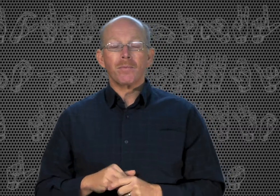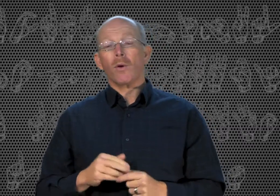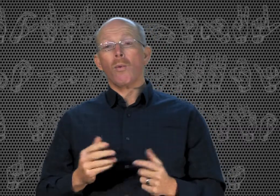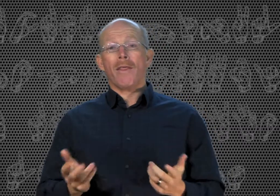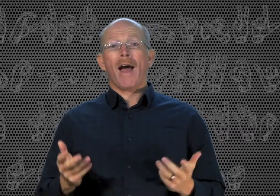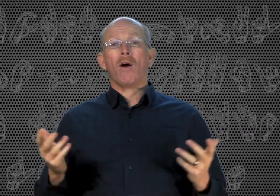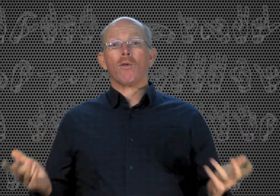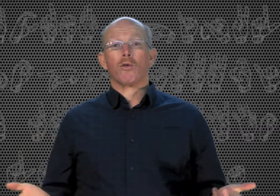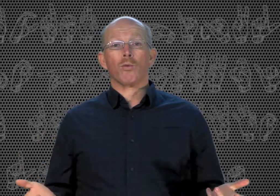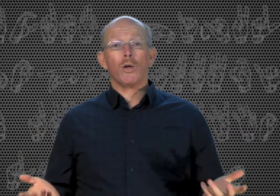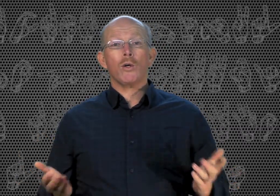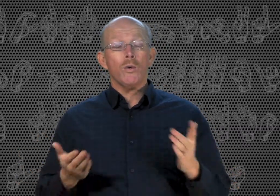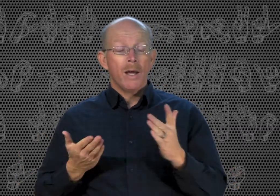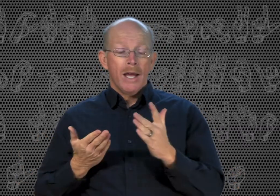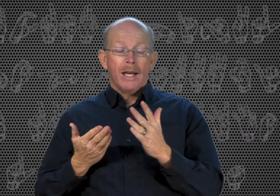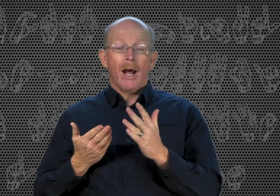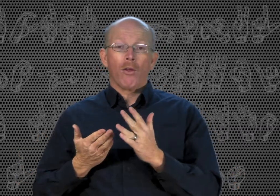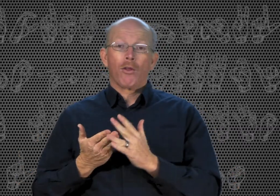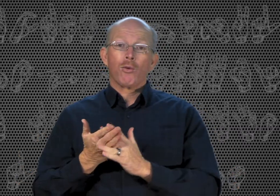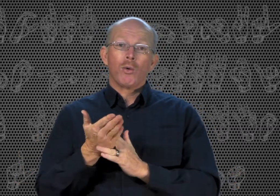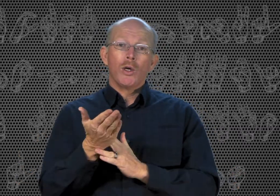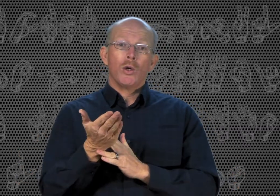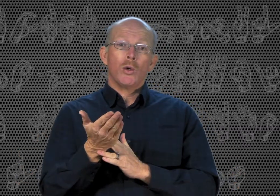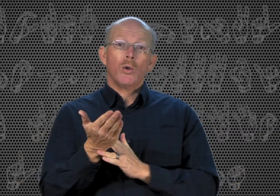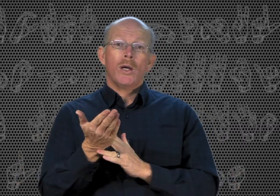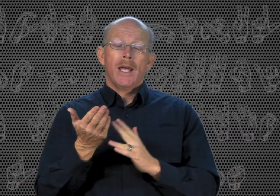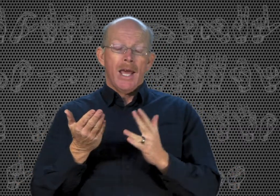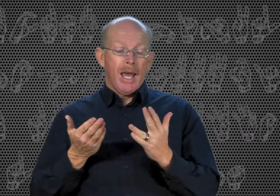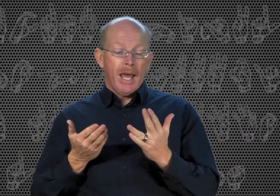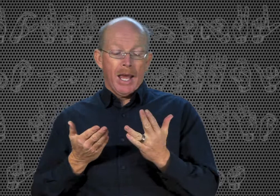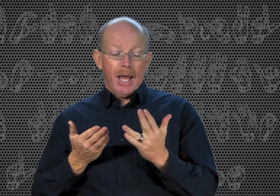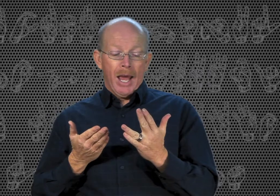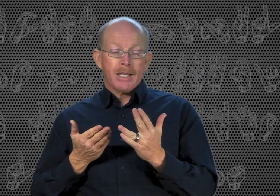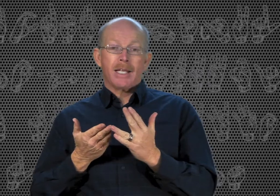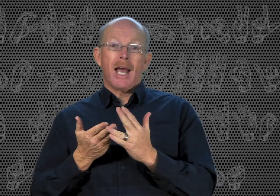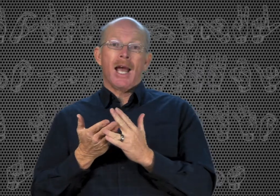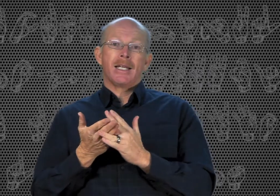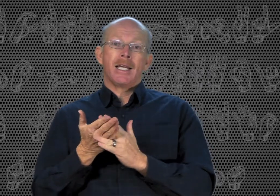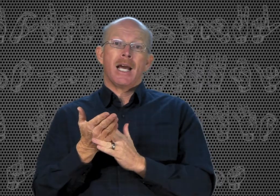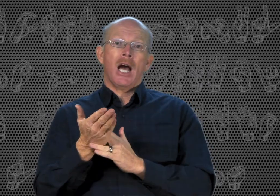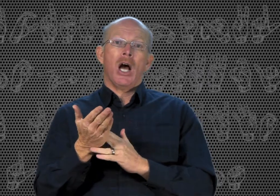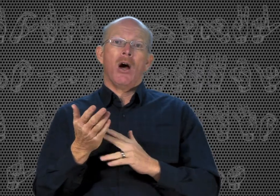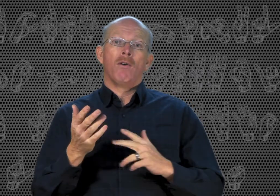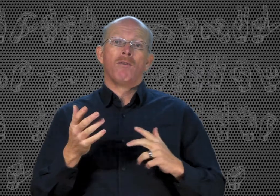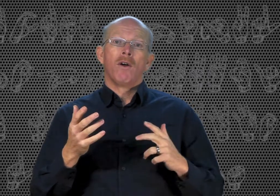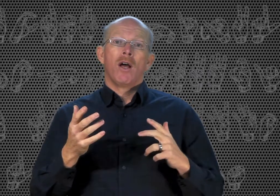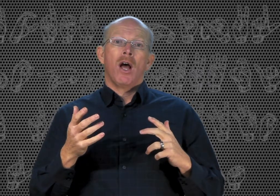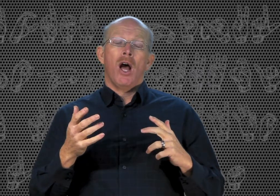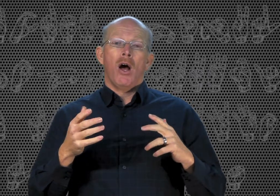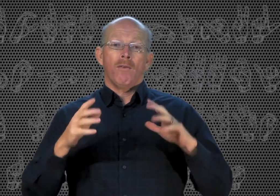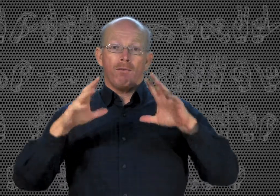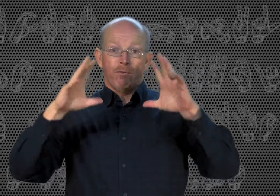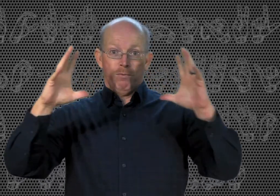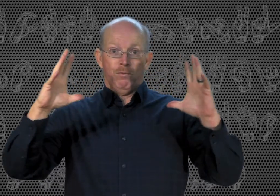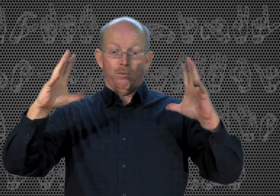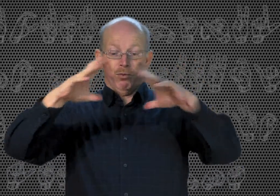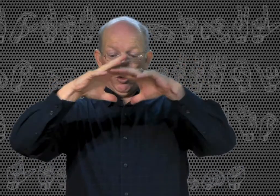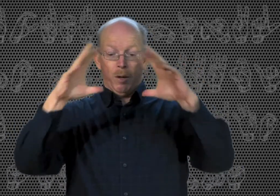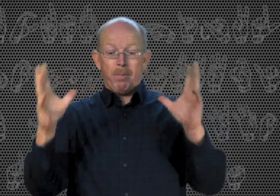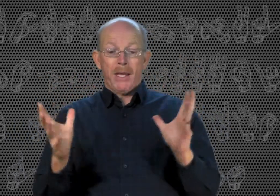Without, through. Now through, it has the idea of something